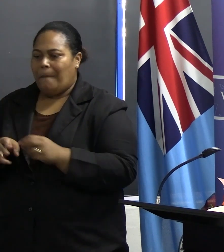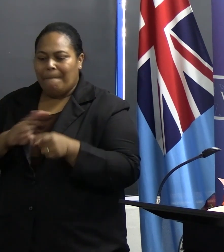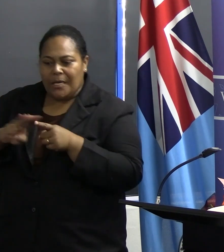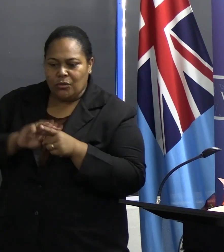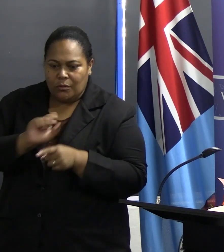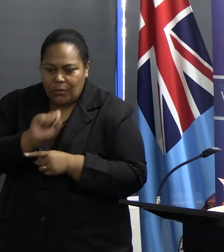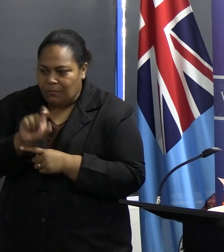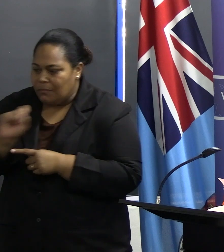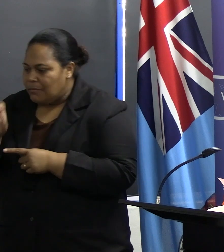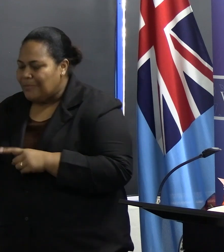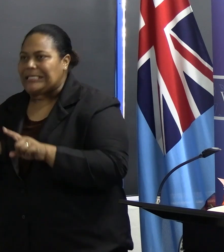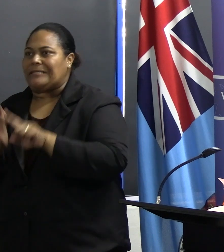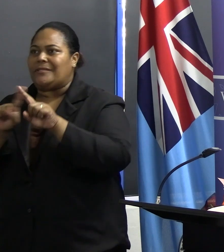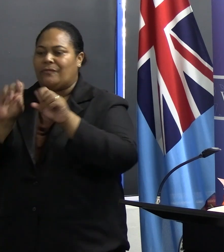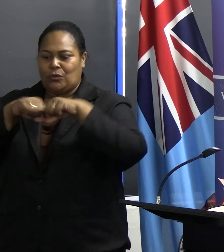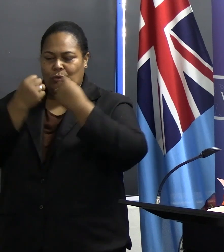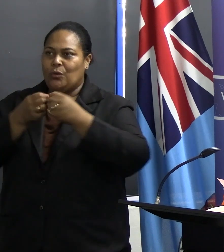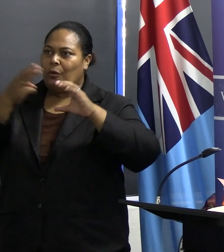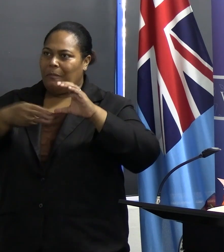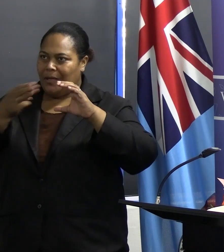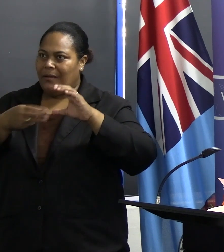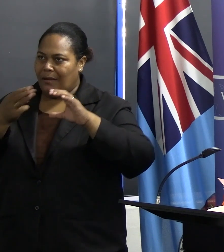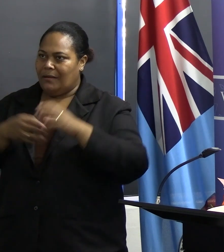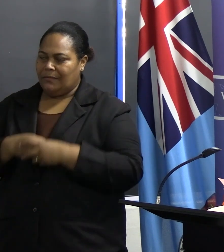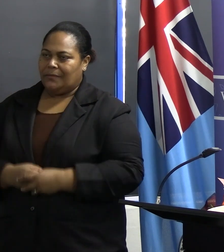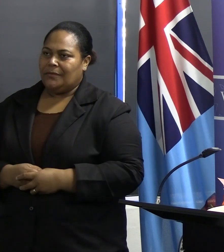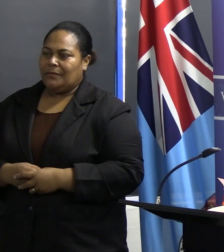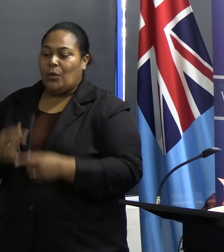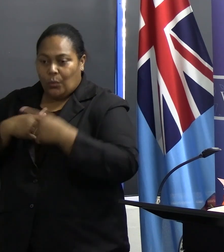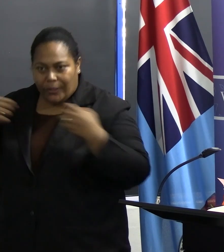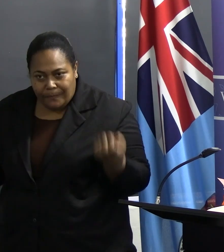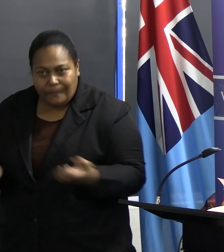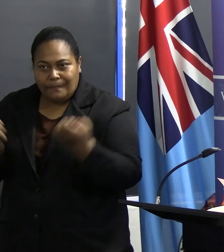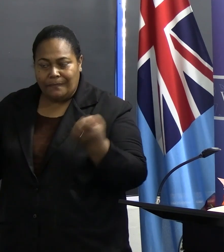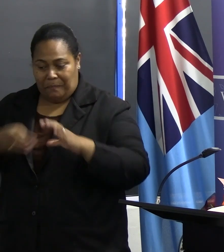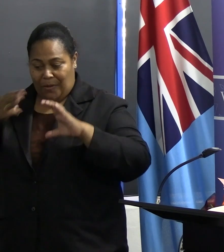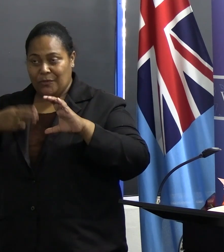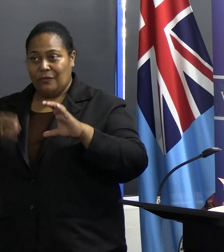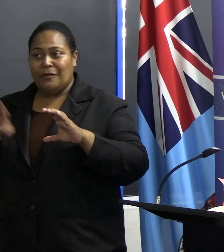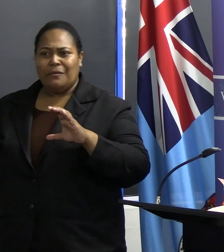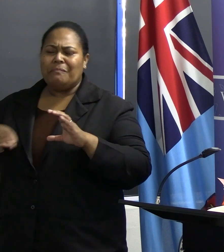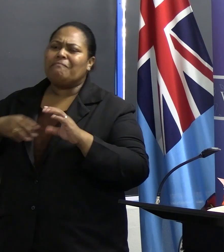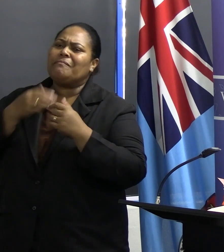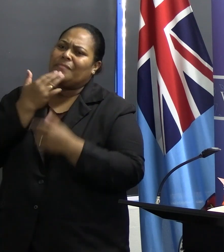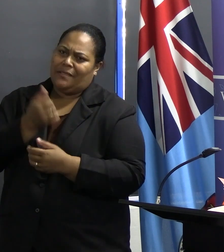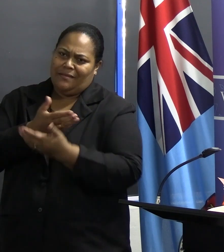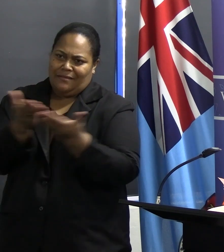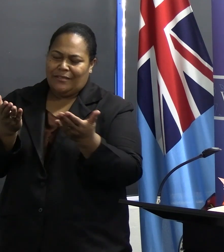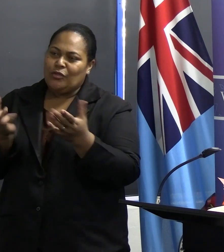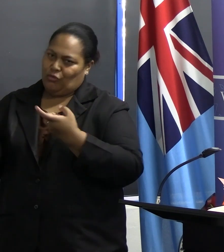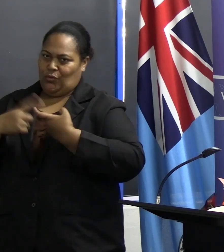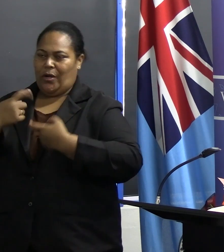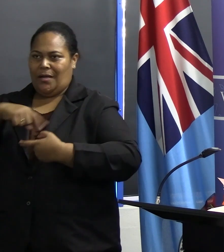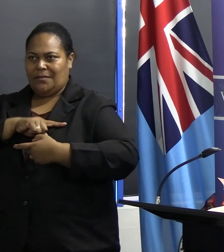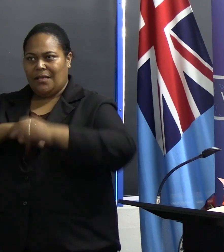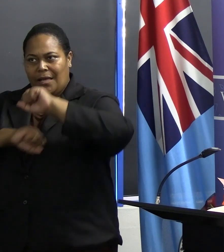various media, multimedia platforms. We urge members of the media to join us in this campaign and help us